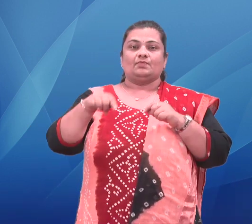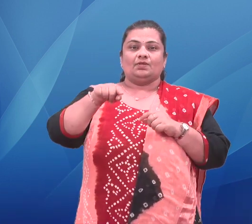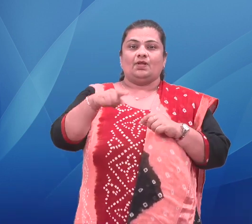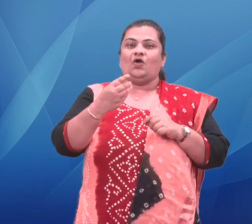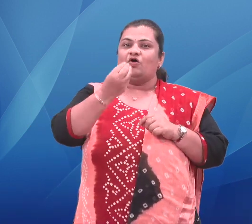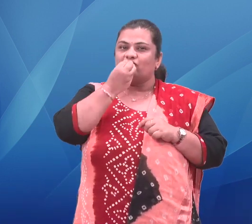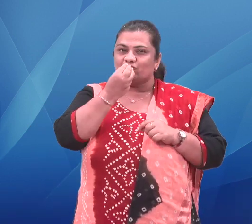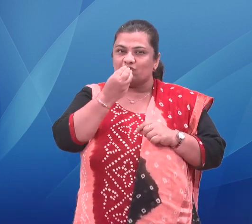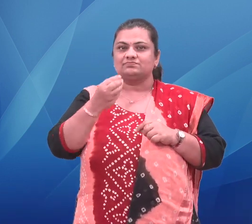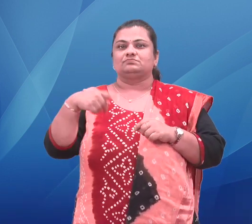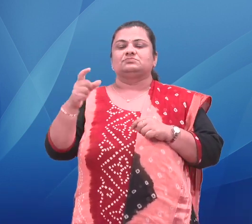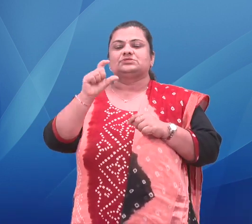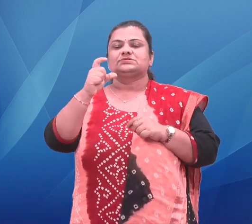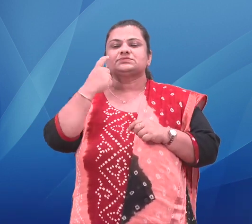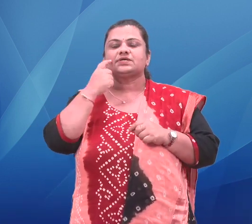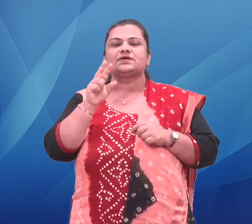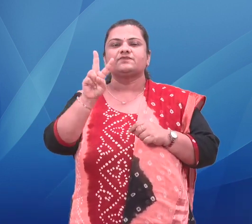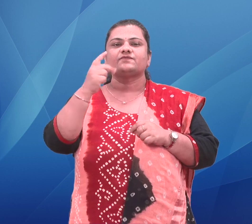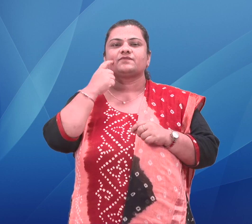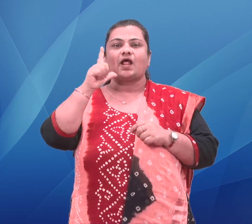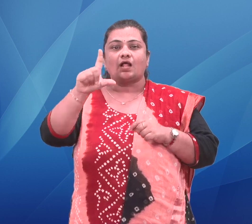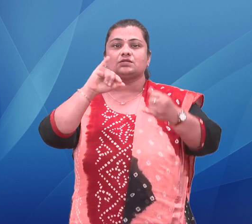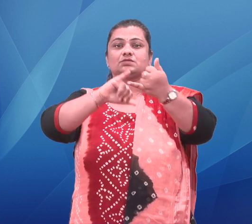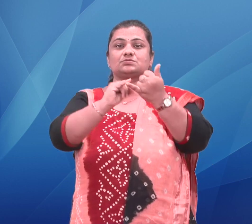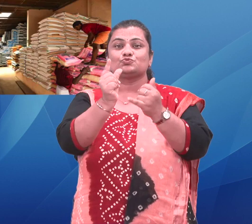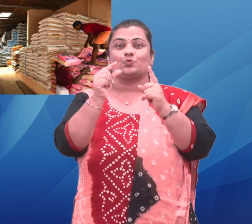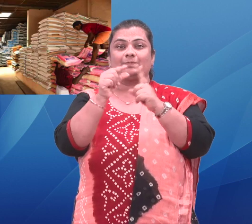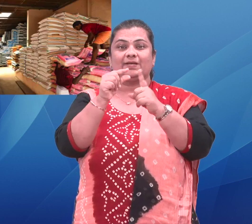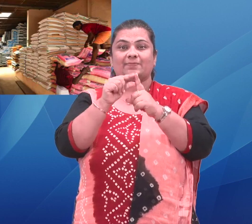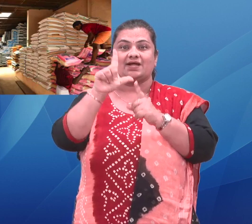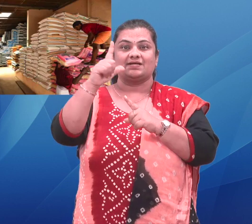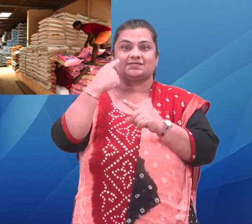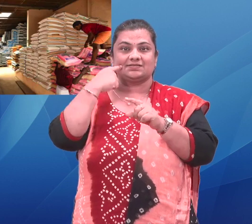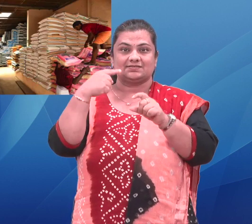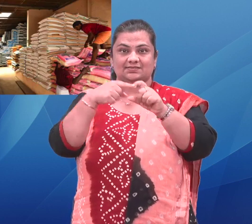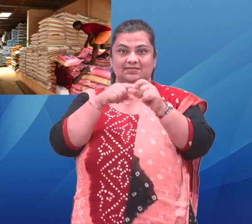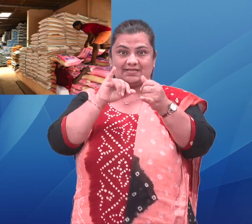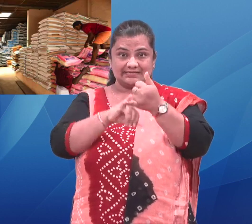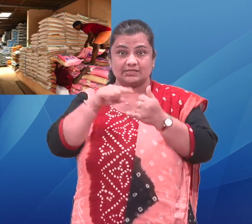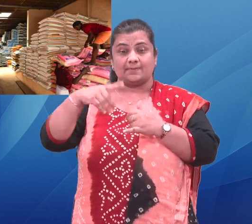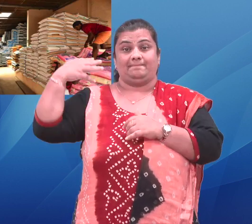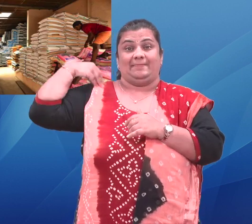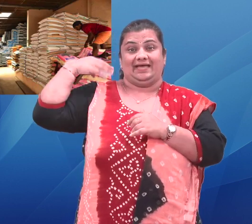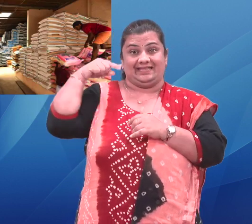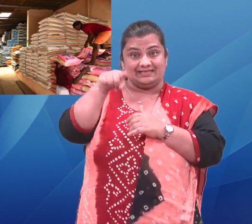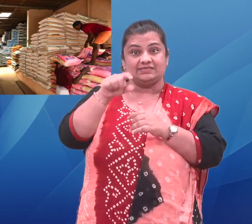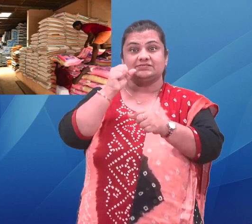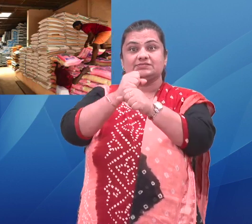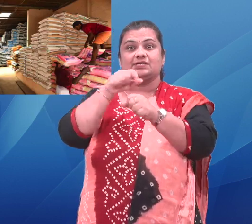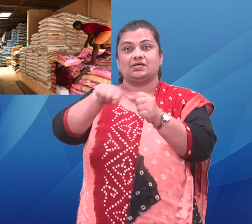Food and Civil Supplies Minister G.R. Anil has said that social welfare organizations including orphanages